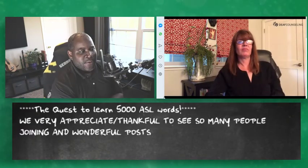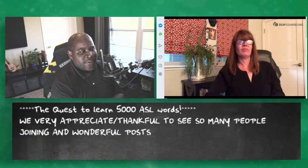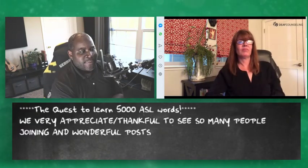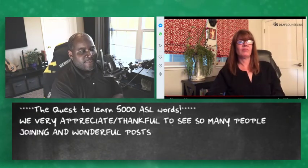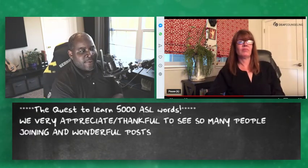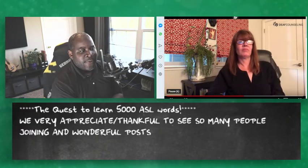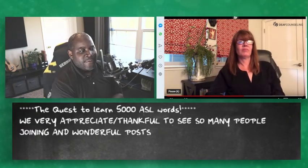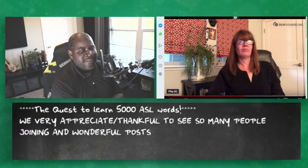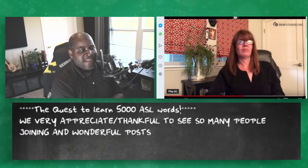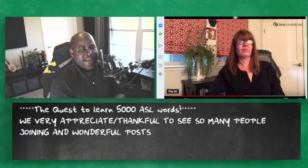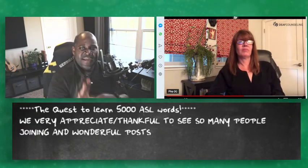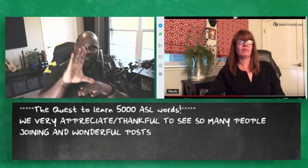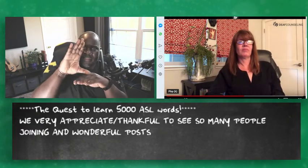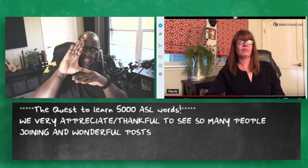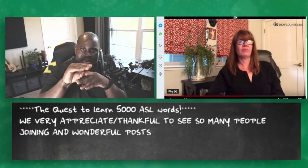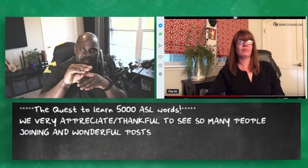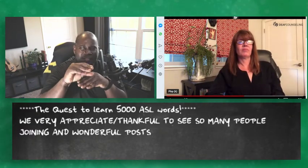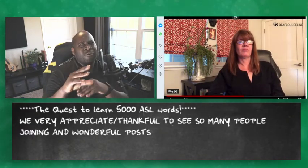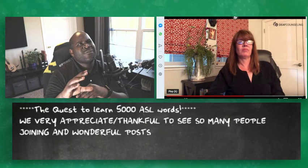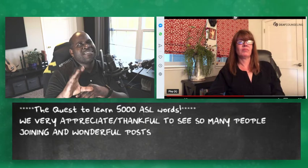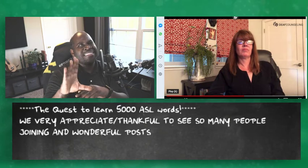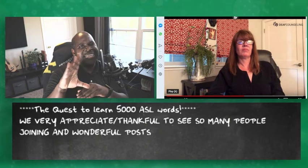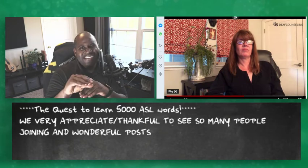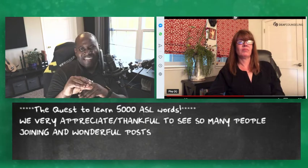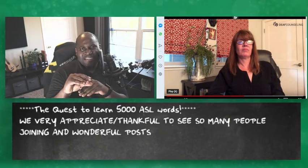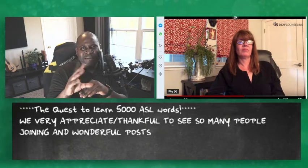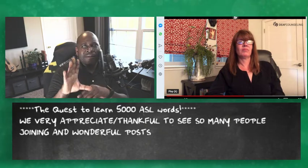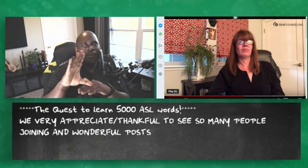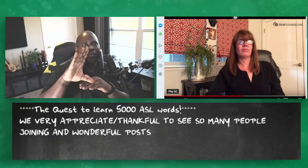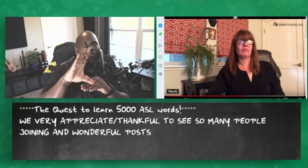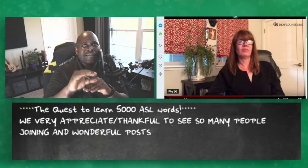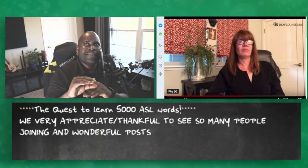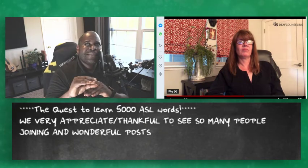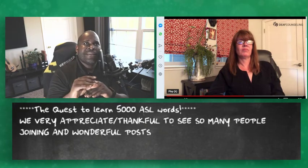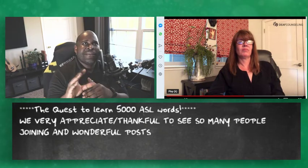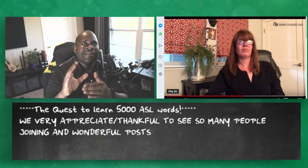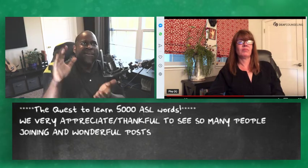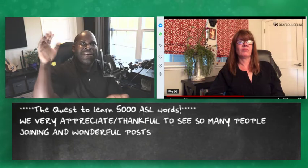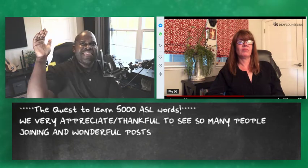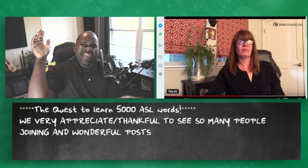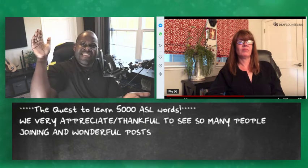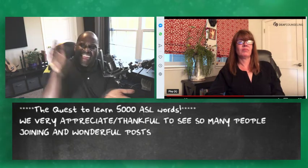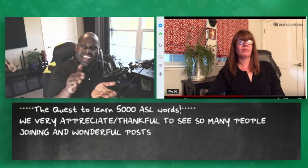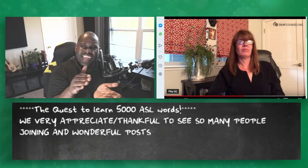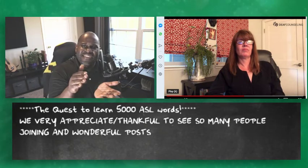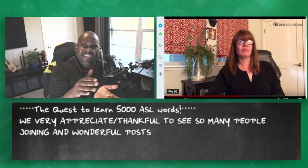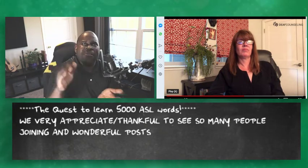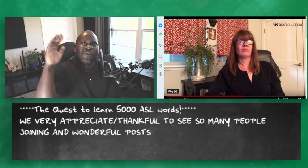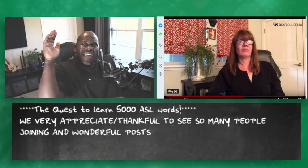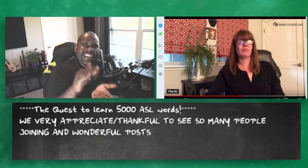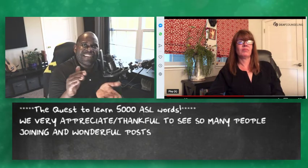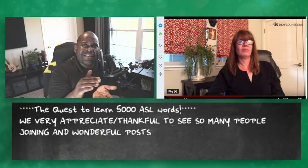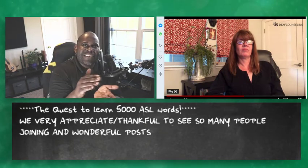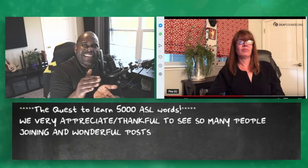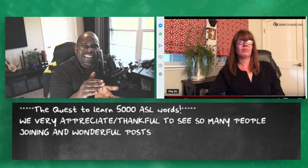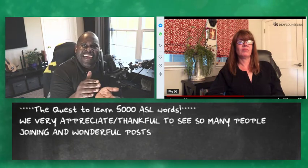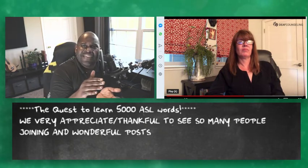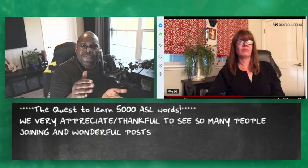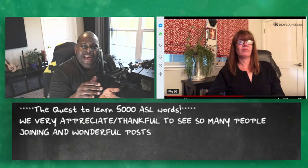so this sign means less or least this is like least or like less right